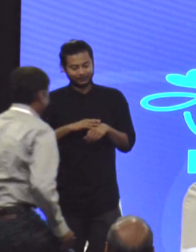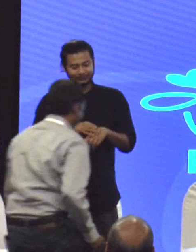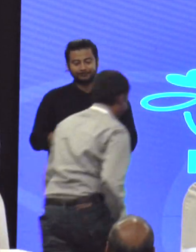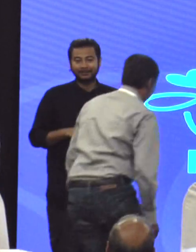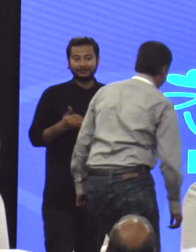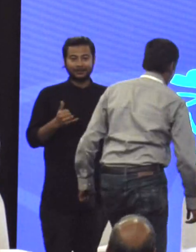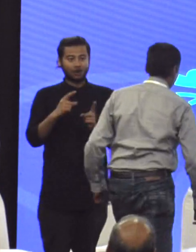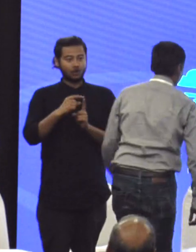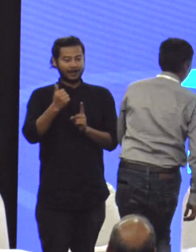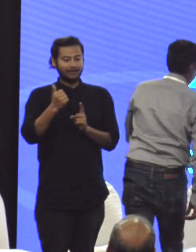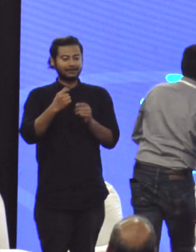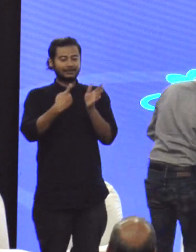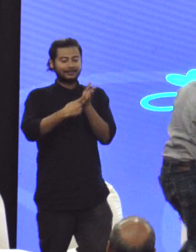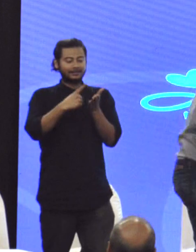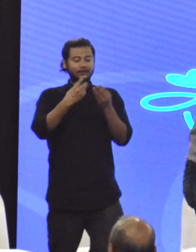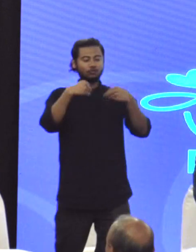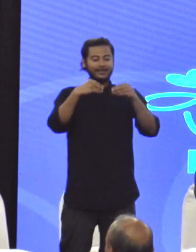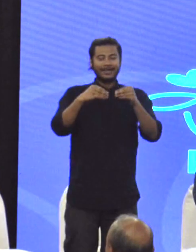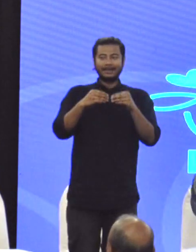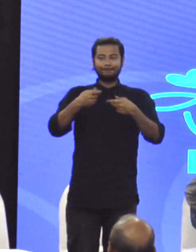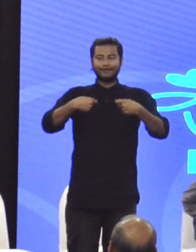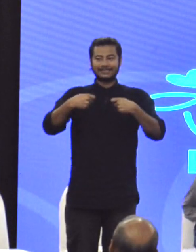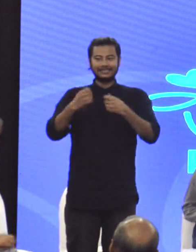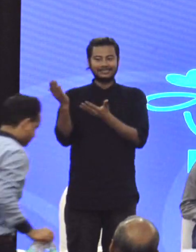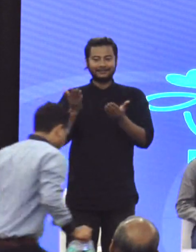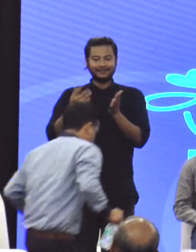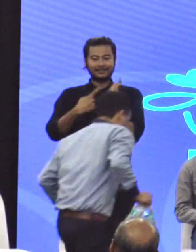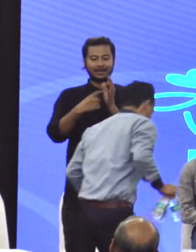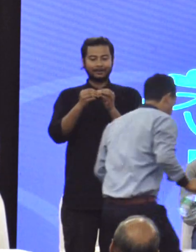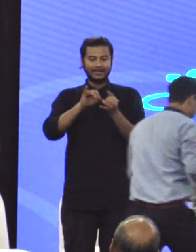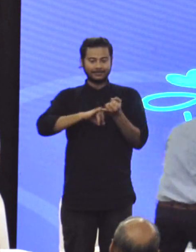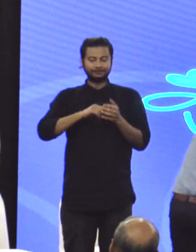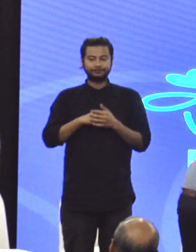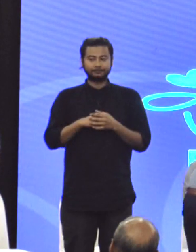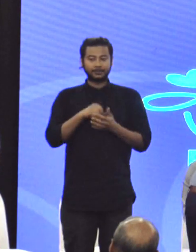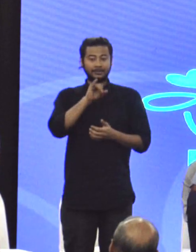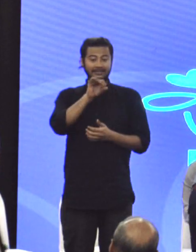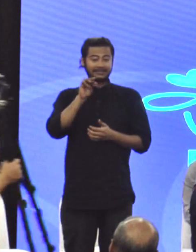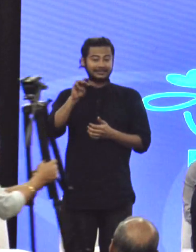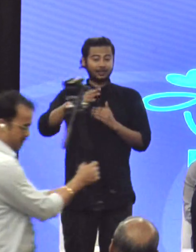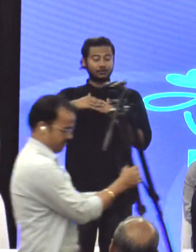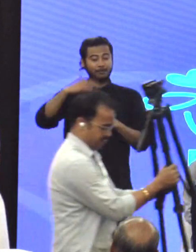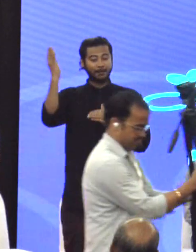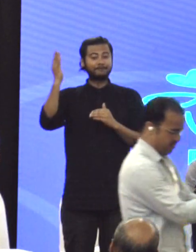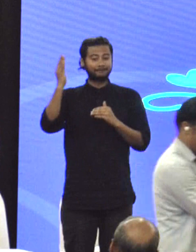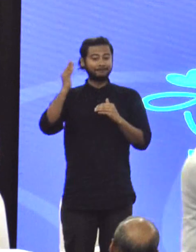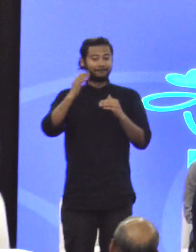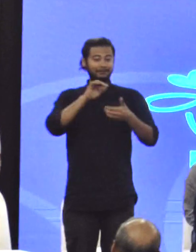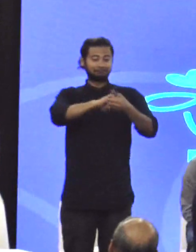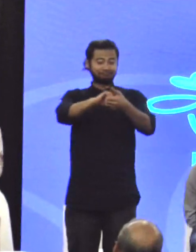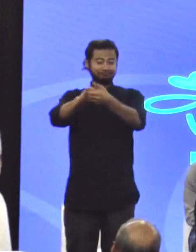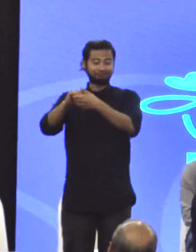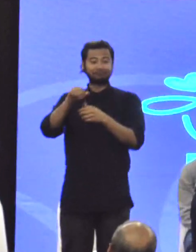the Director of Retail Business Services, RBS, 6,000-plus organizations in 11 countries,